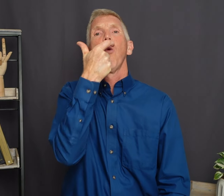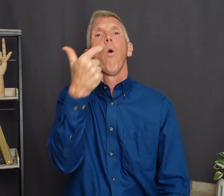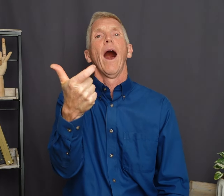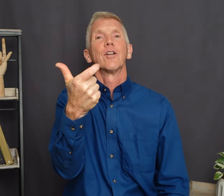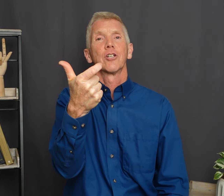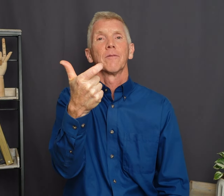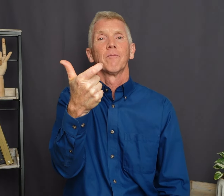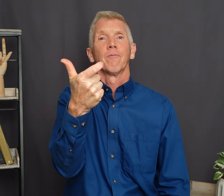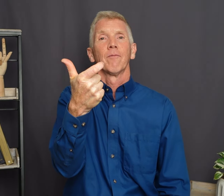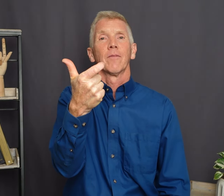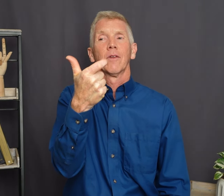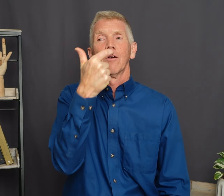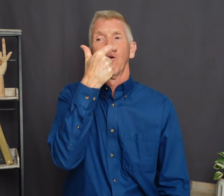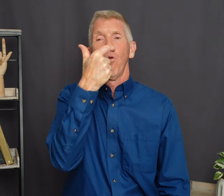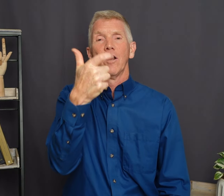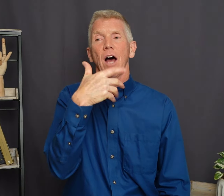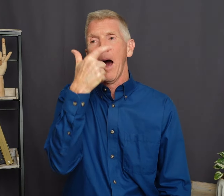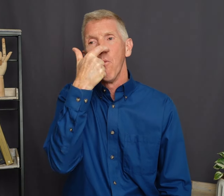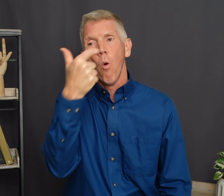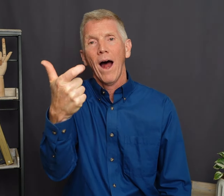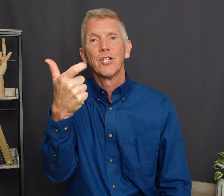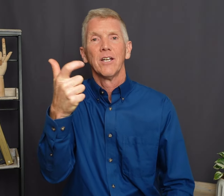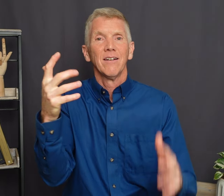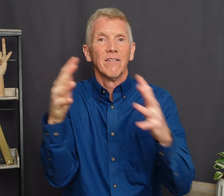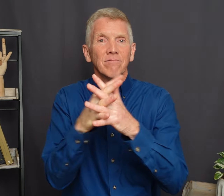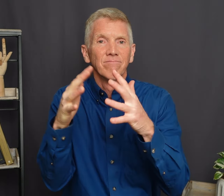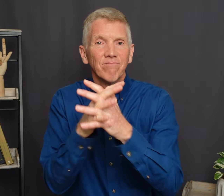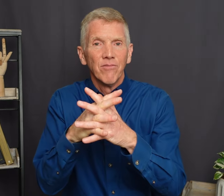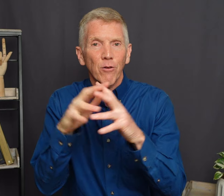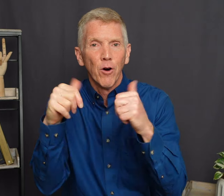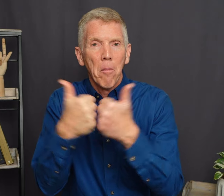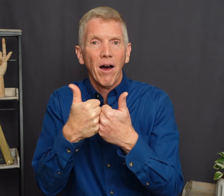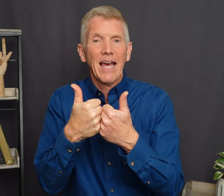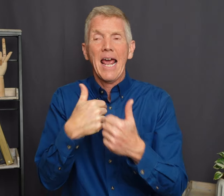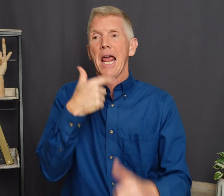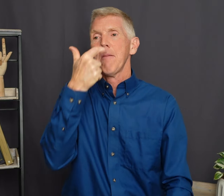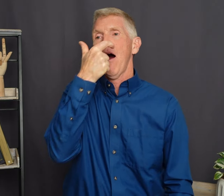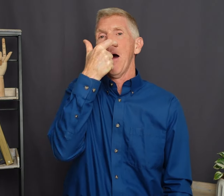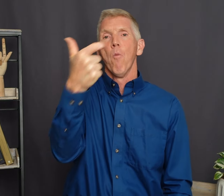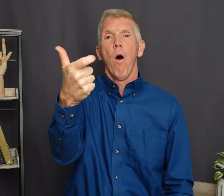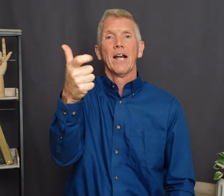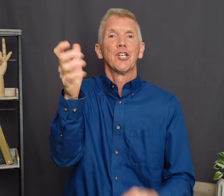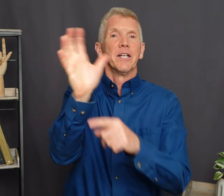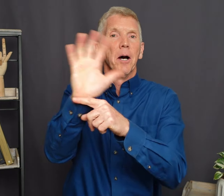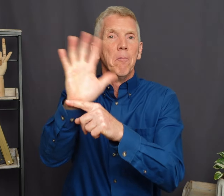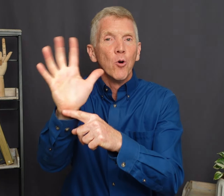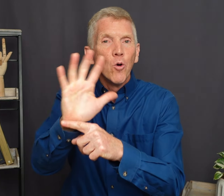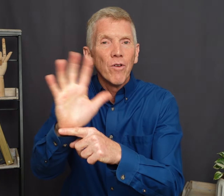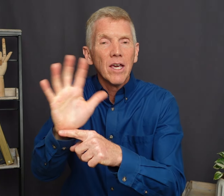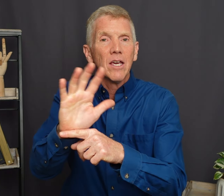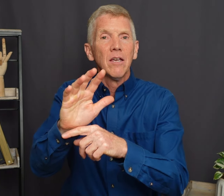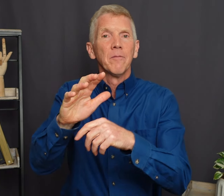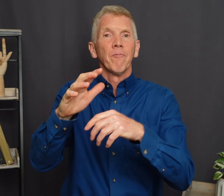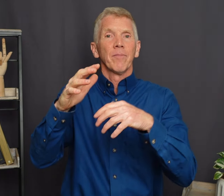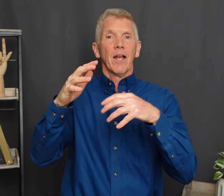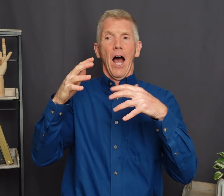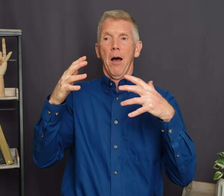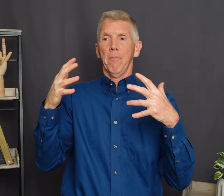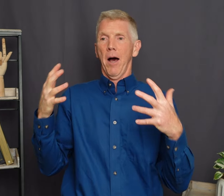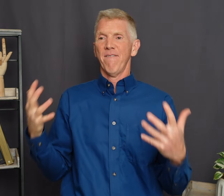watch Watch I'm watching The football game I'm watching A movie I'm a